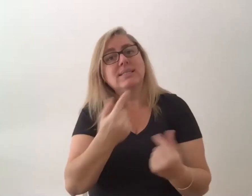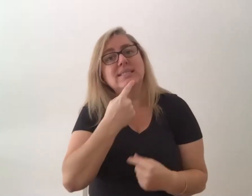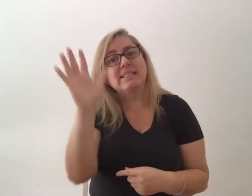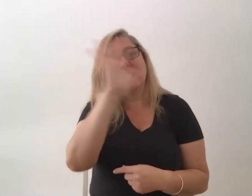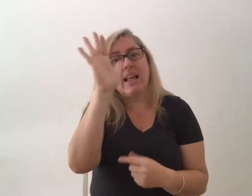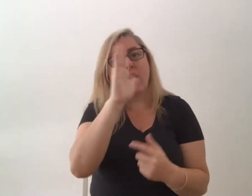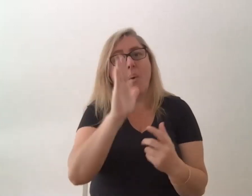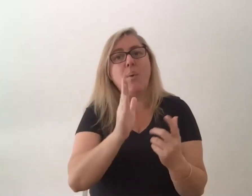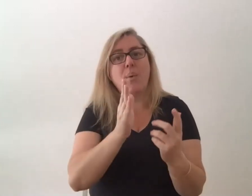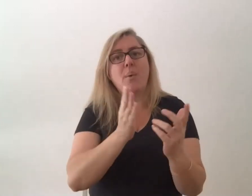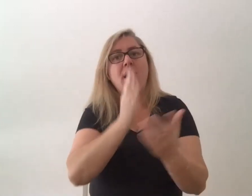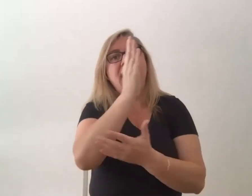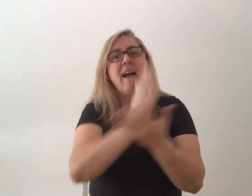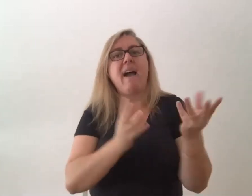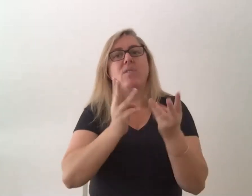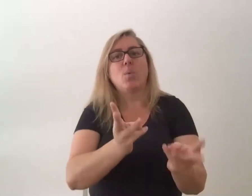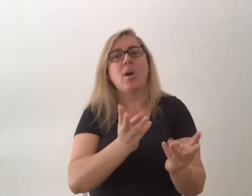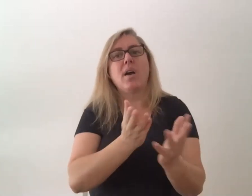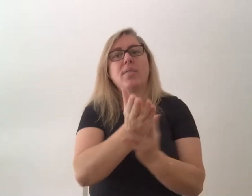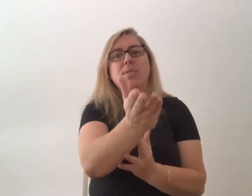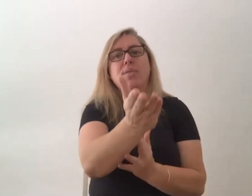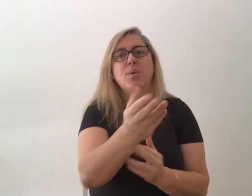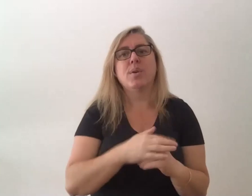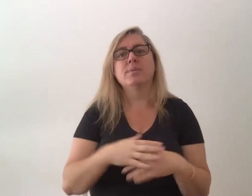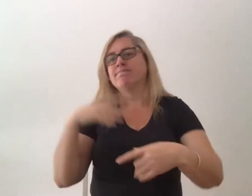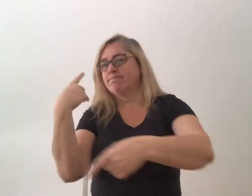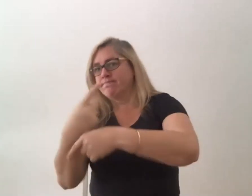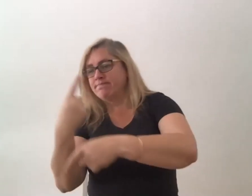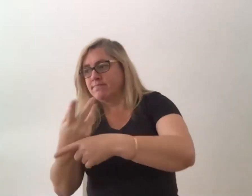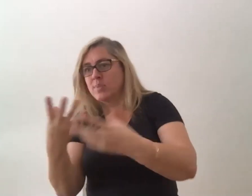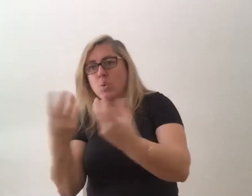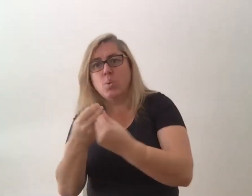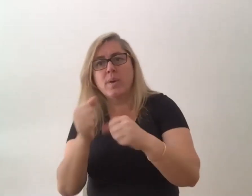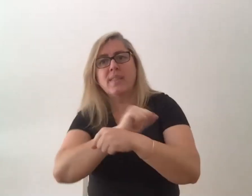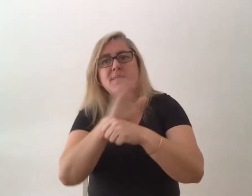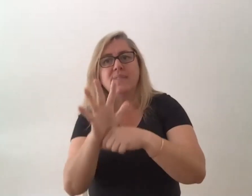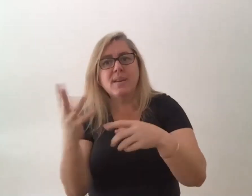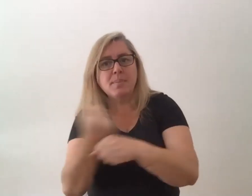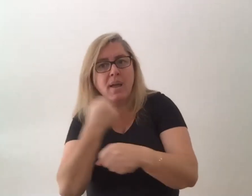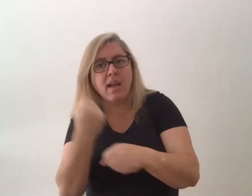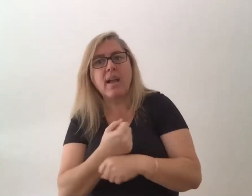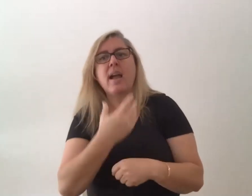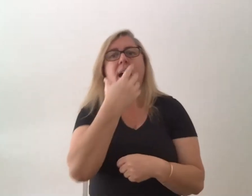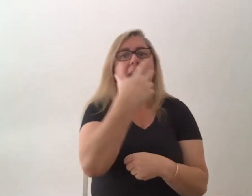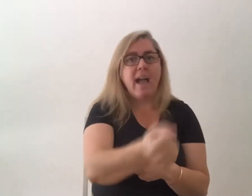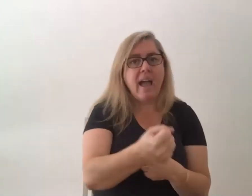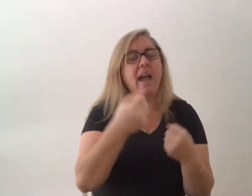through and there's chats with filmmakers and there's some international films and there's a bling party um